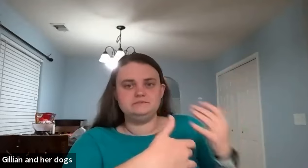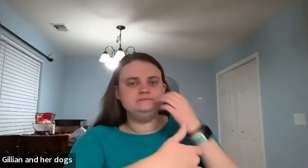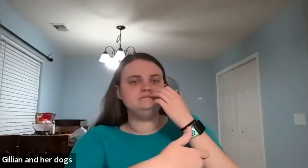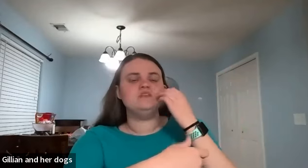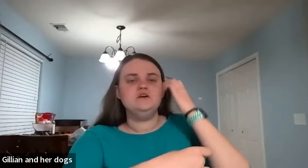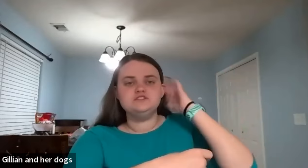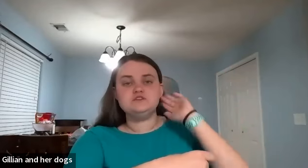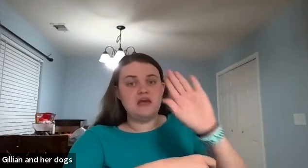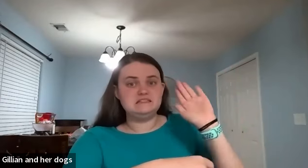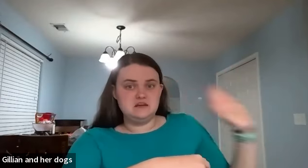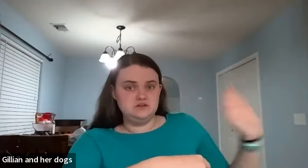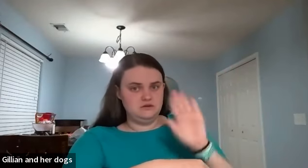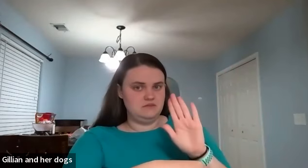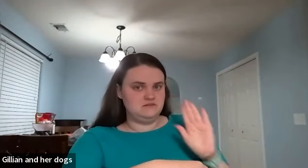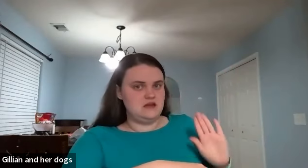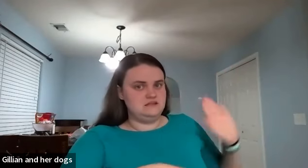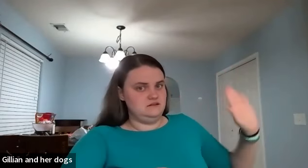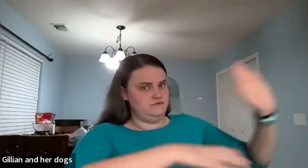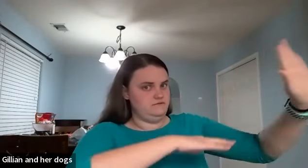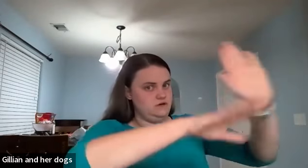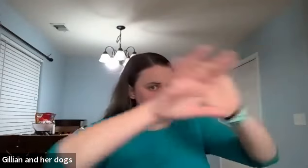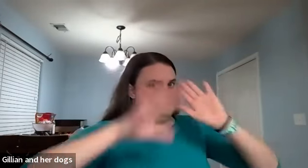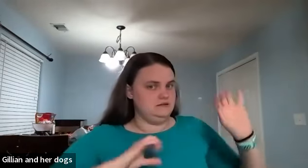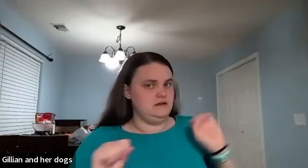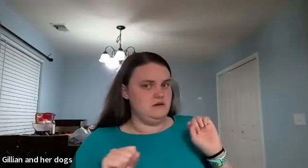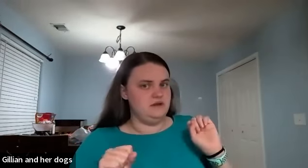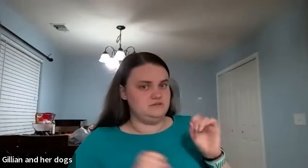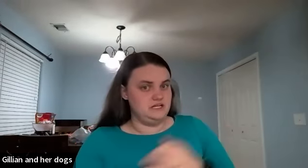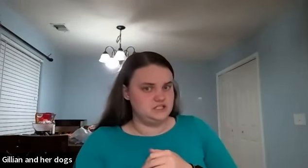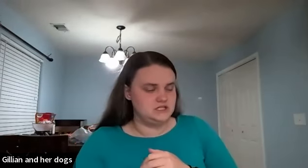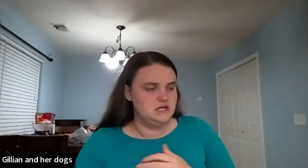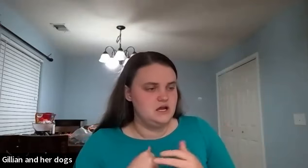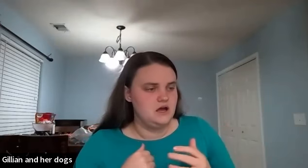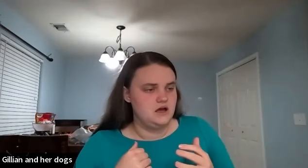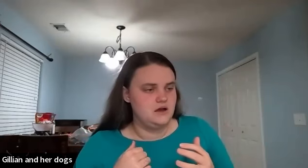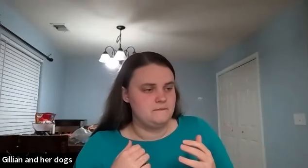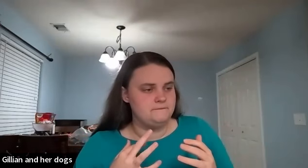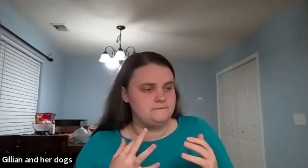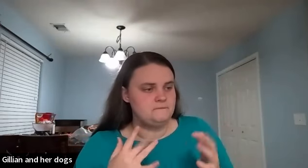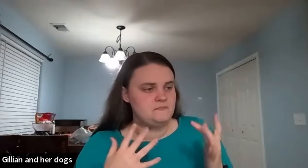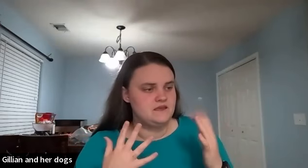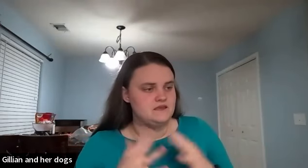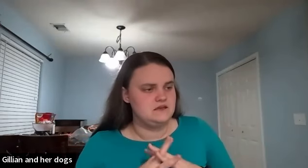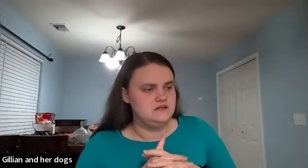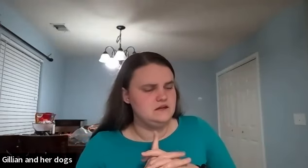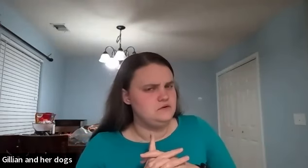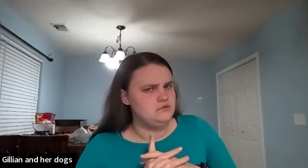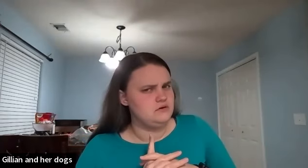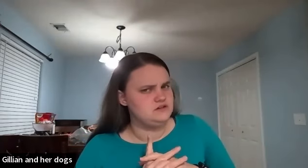so that's how you can make that different um explanation um any other pronouns